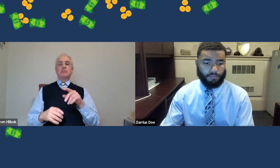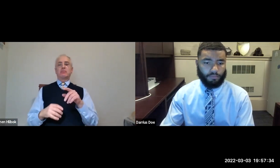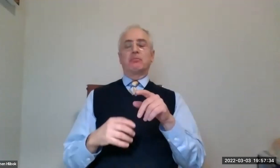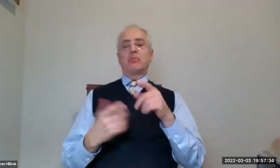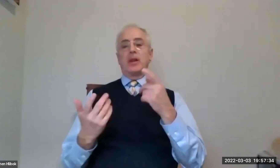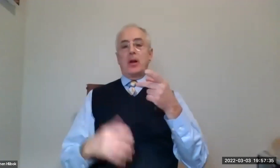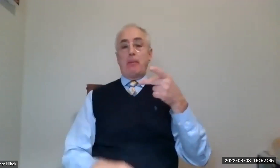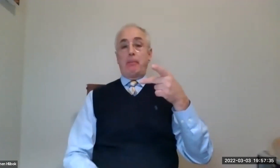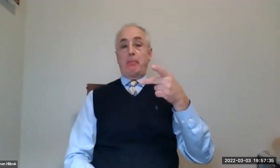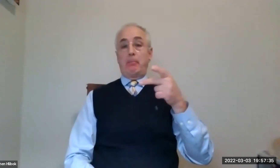there?